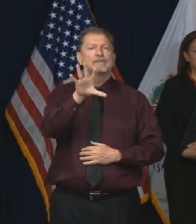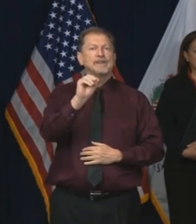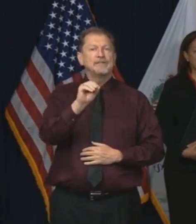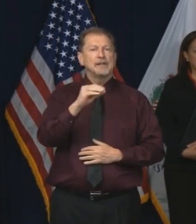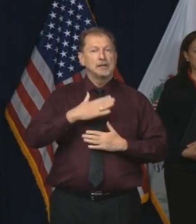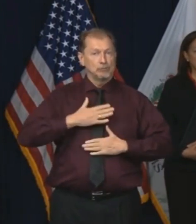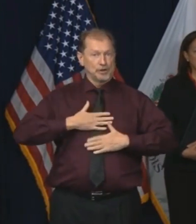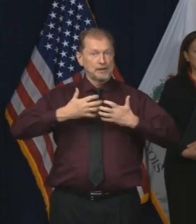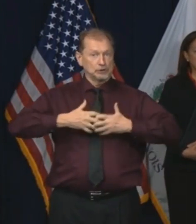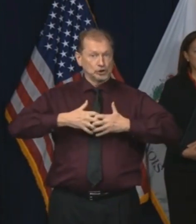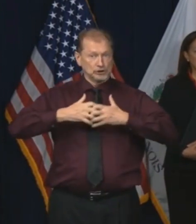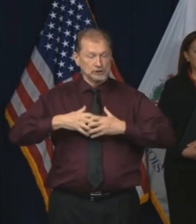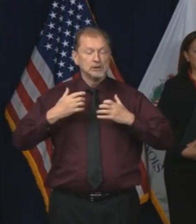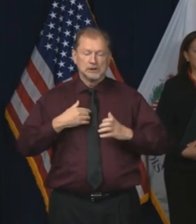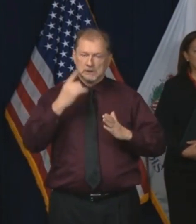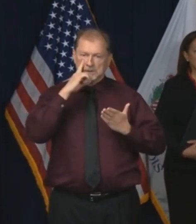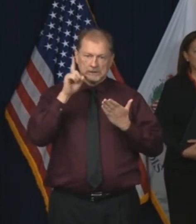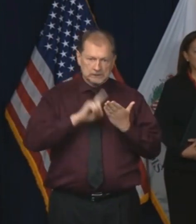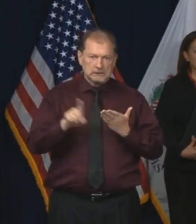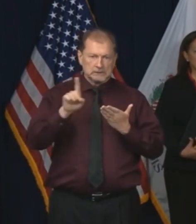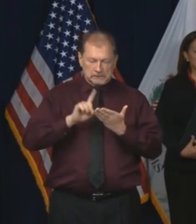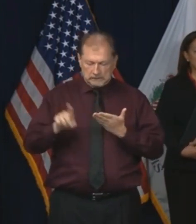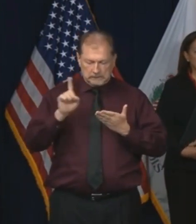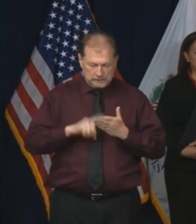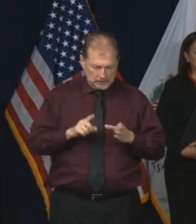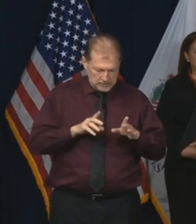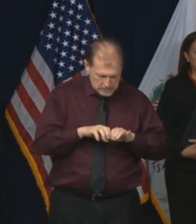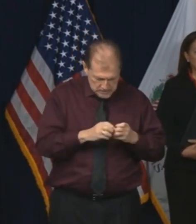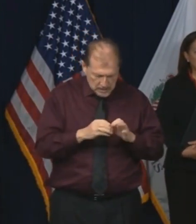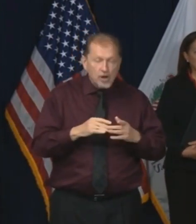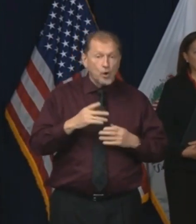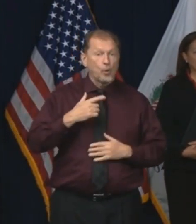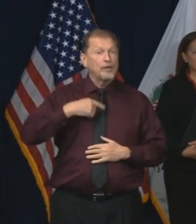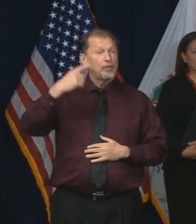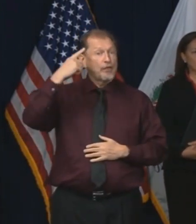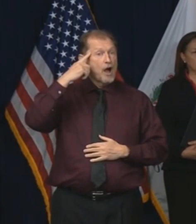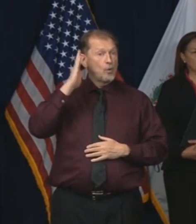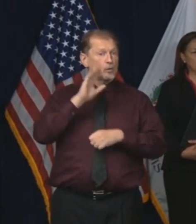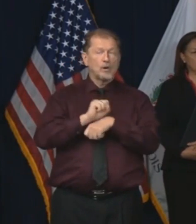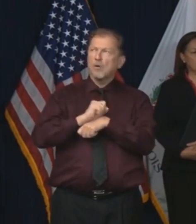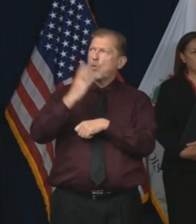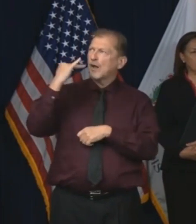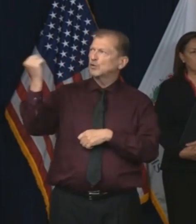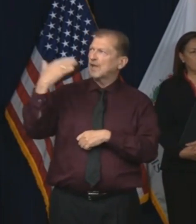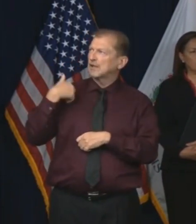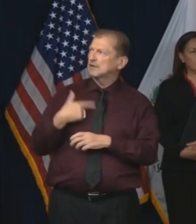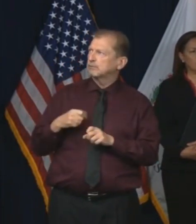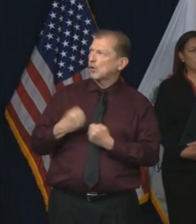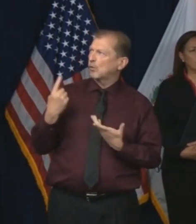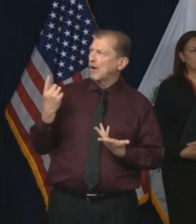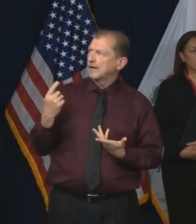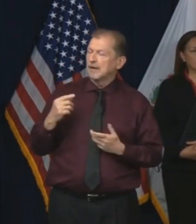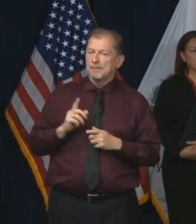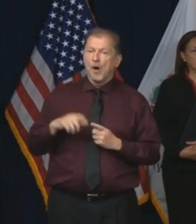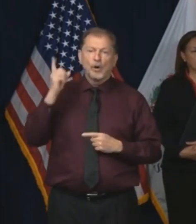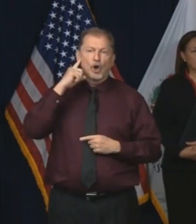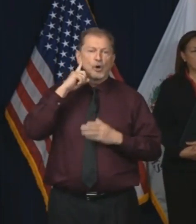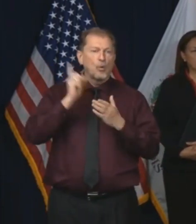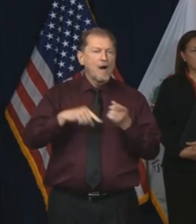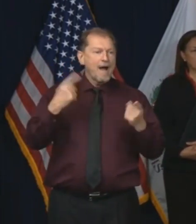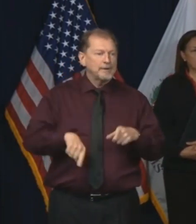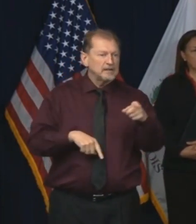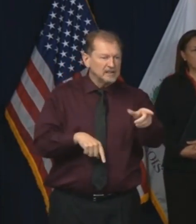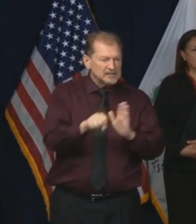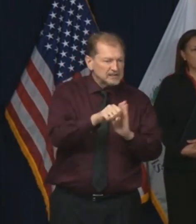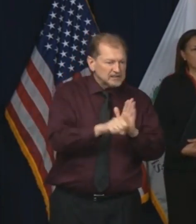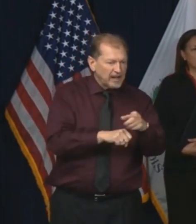ventilators. We assumed, frankly, that they would be operational. Why would you send us non-operational ones? But now that we've heard that other